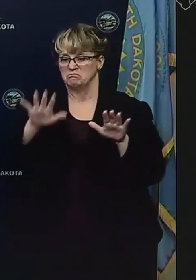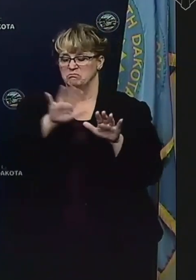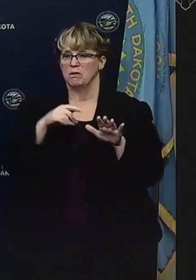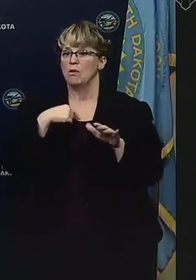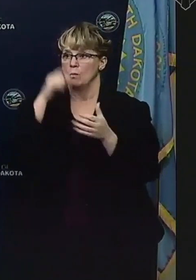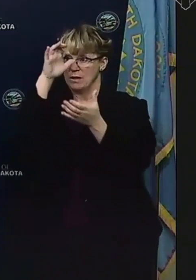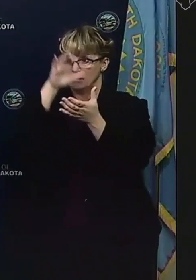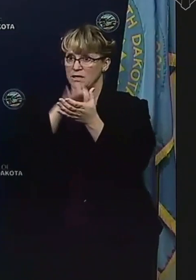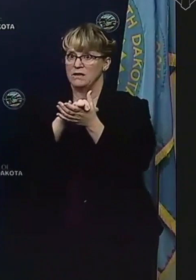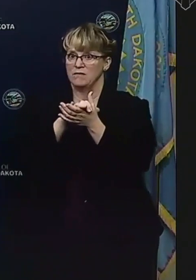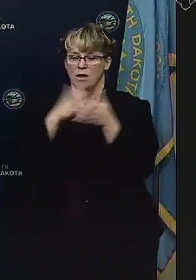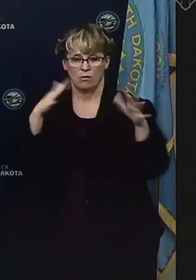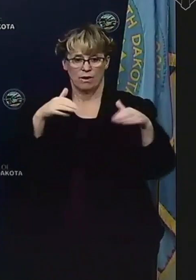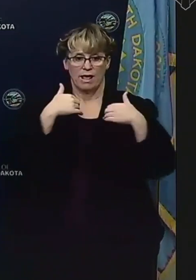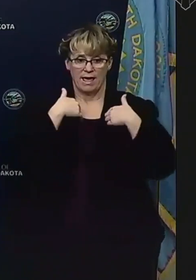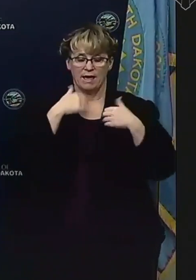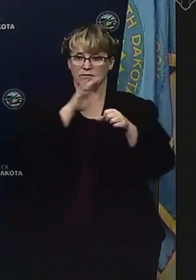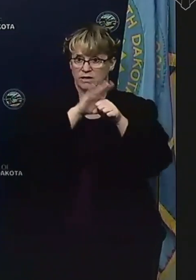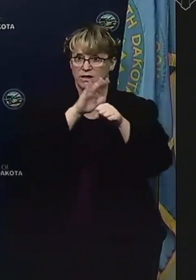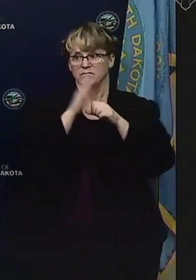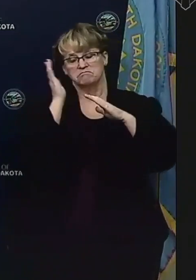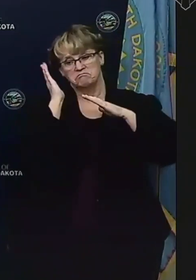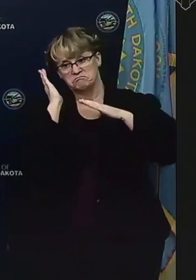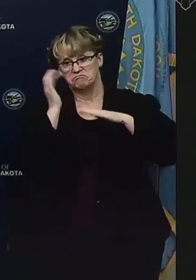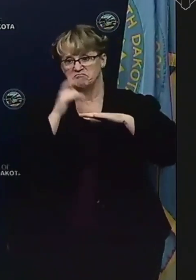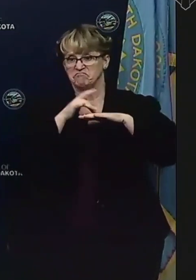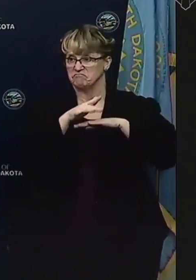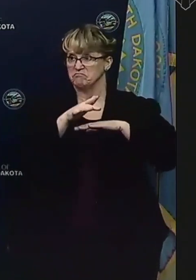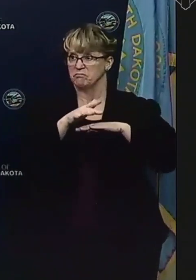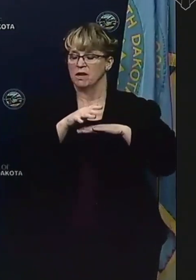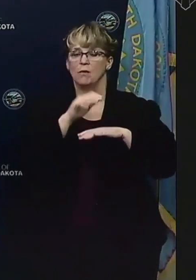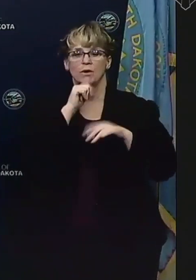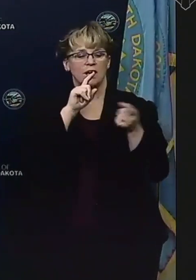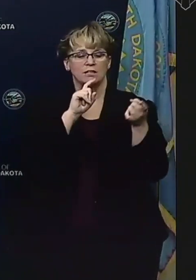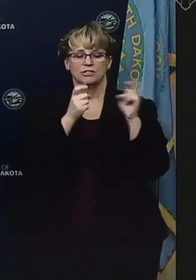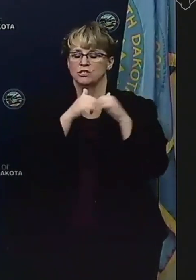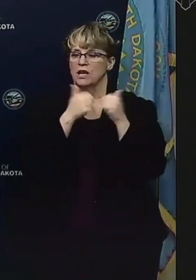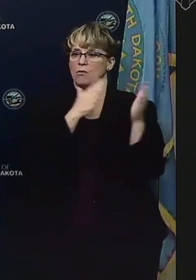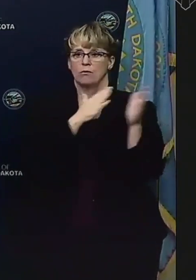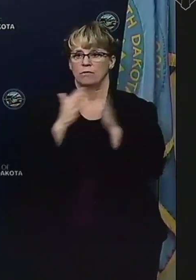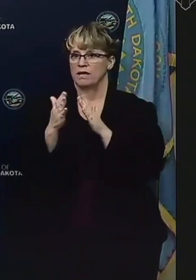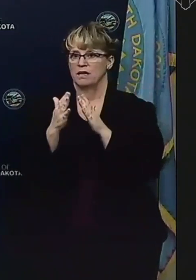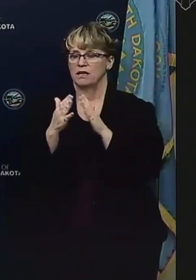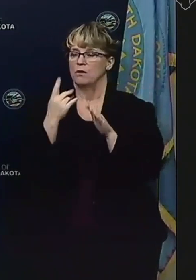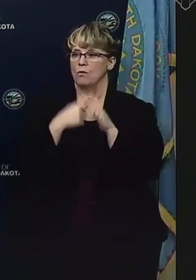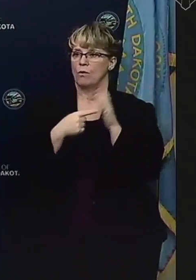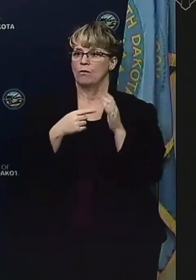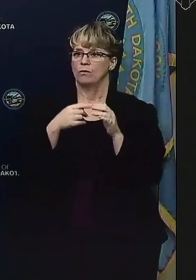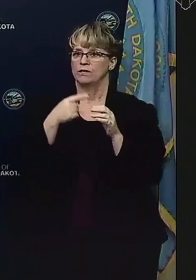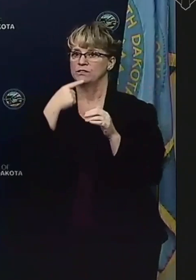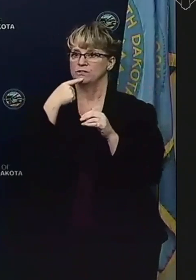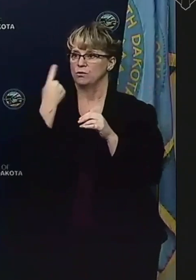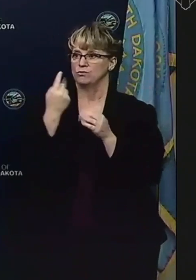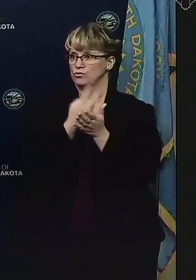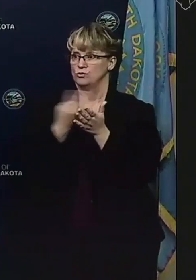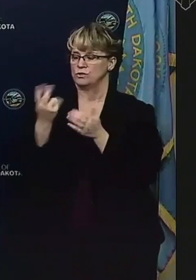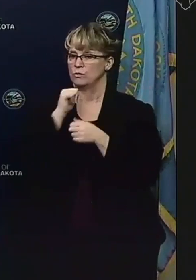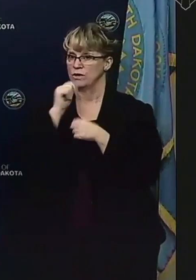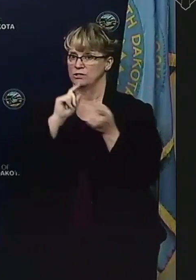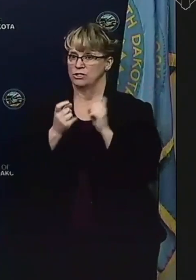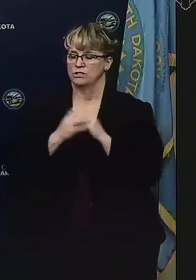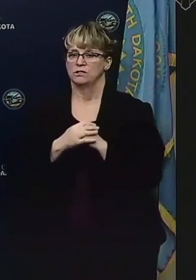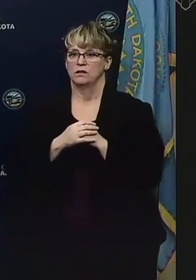capacity is already in those health care systems, although we are not changing how we're planning based on what we gave to you two weeks ago.